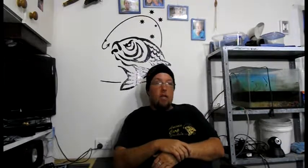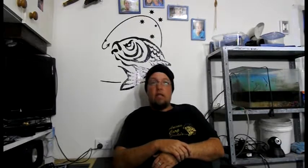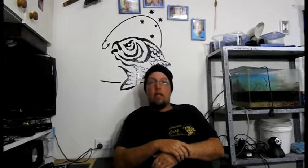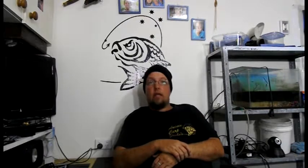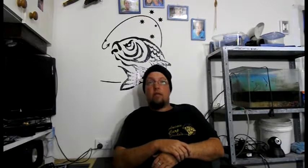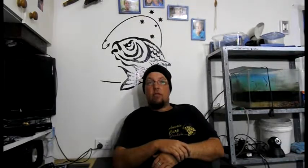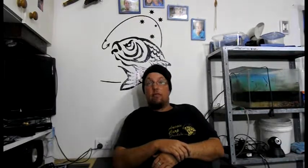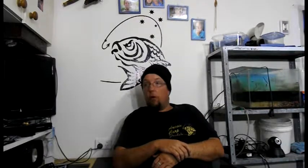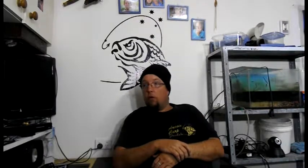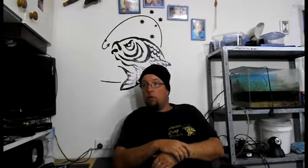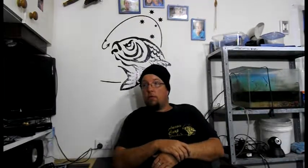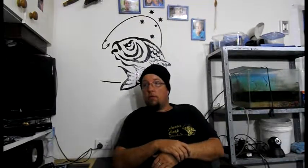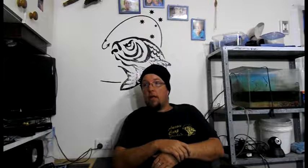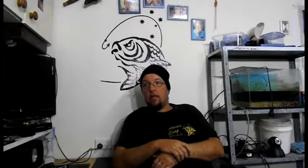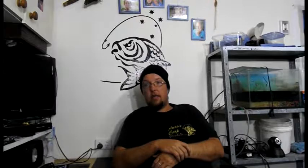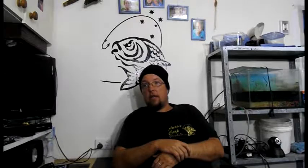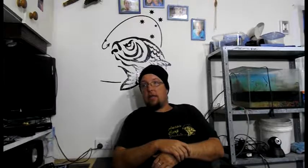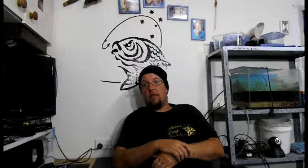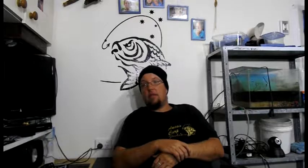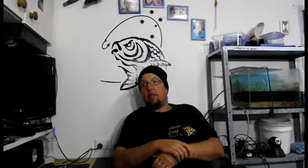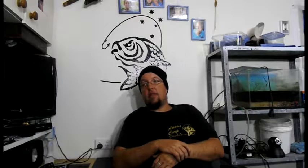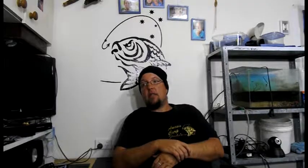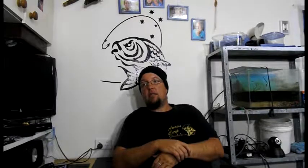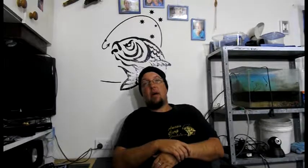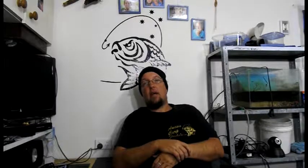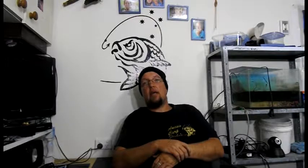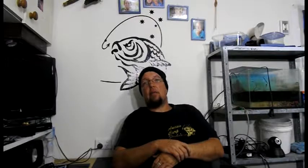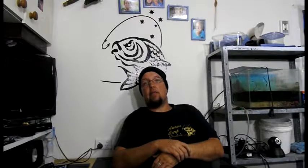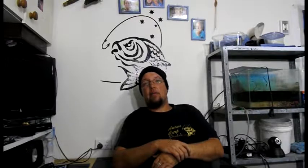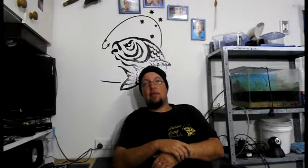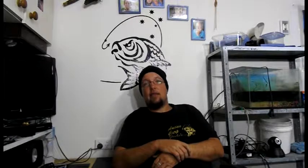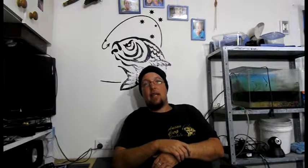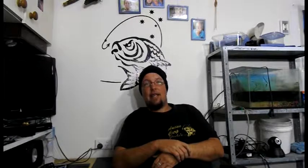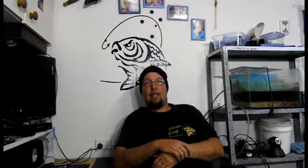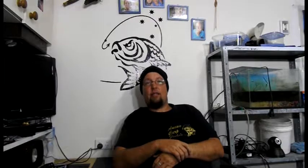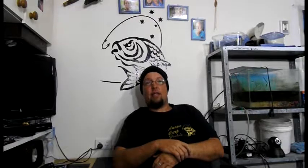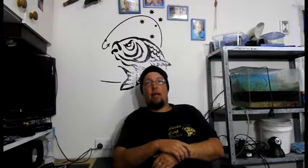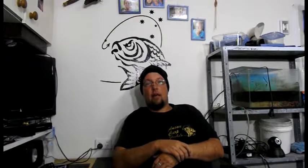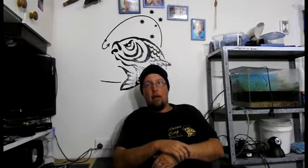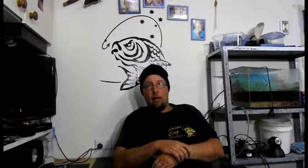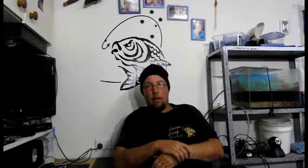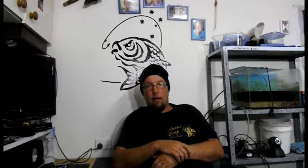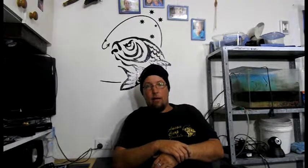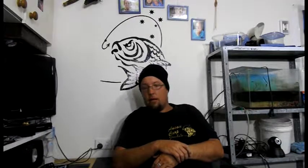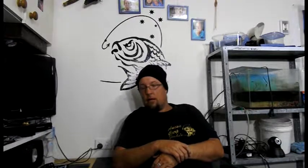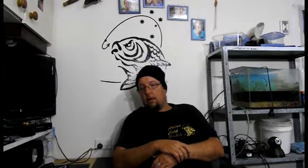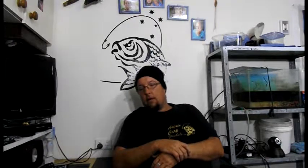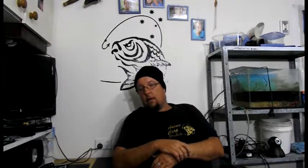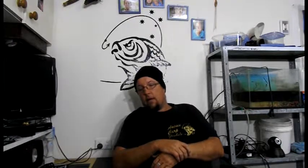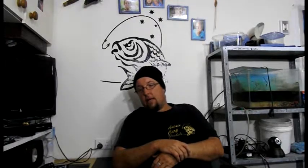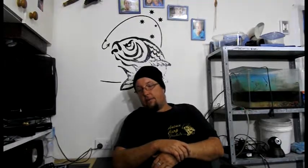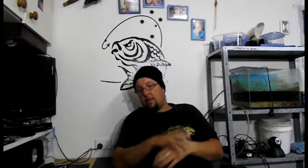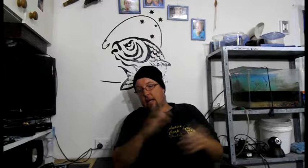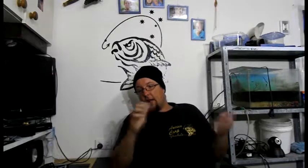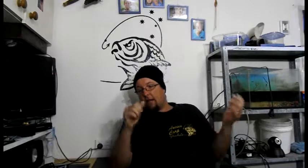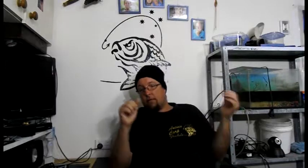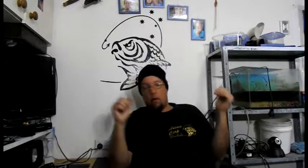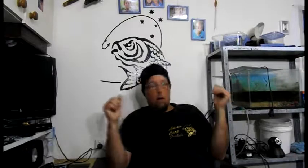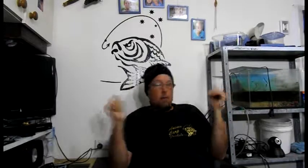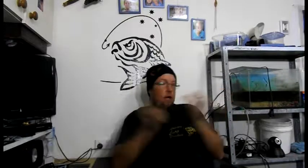think he's an absolute fool. And so is everybody. That he's paying. To say yes mister. Um. Anyway. I'm going to